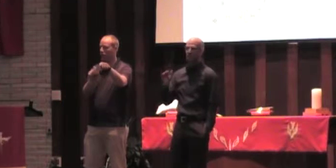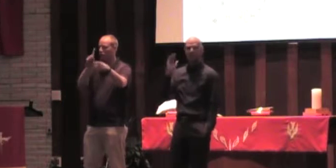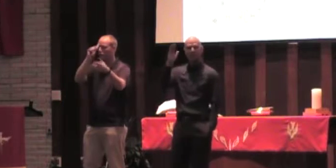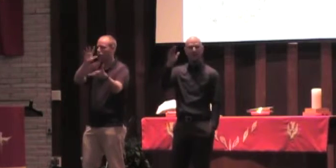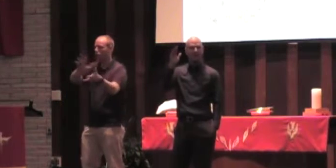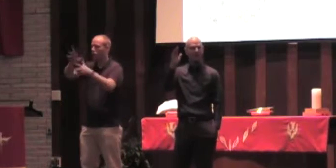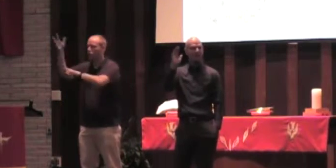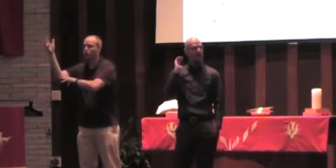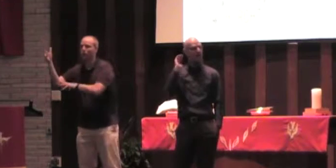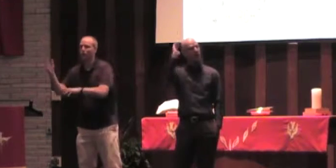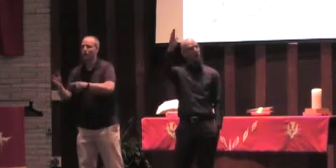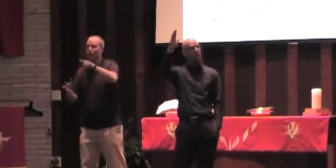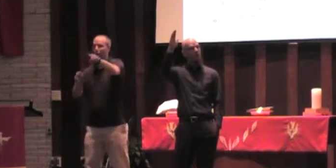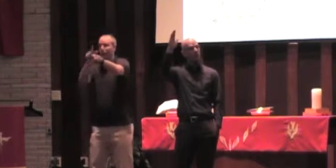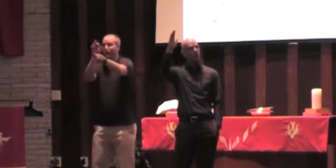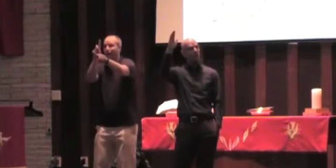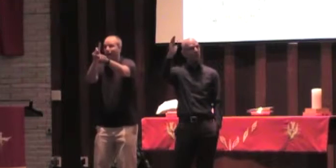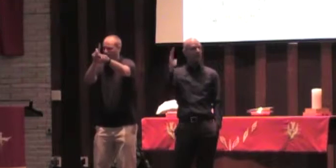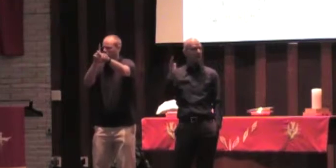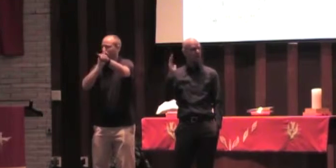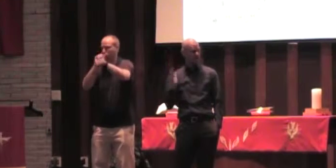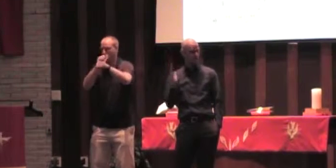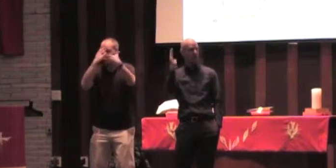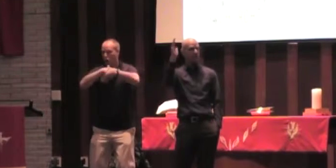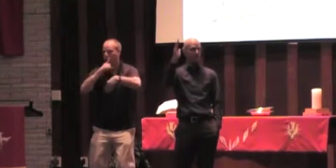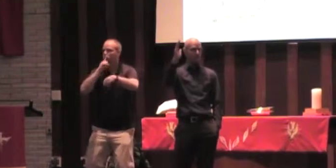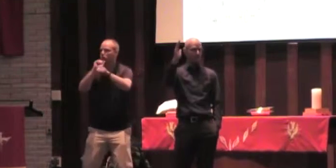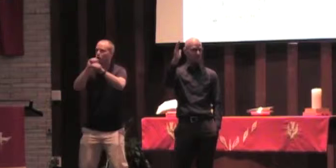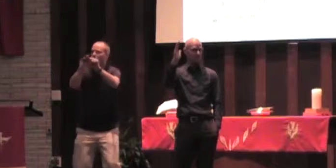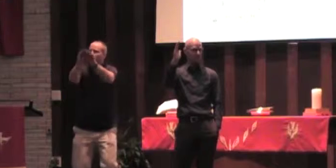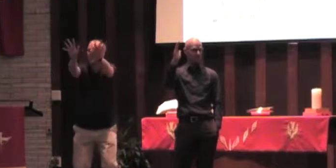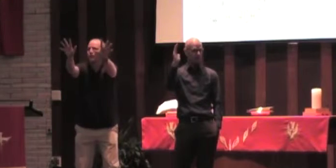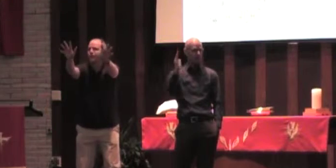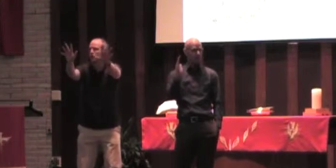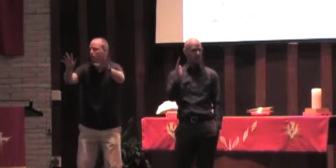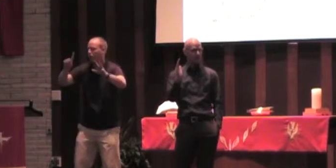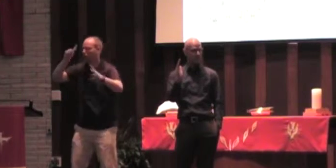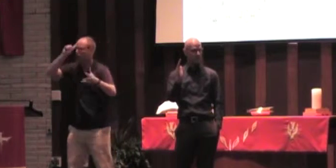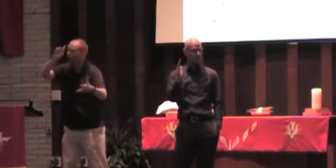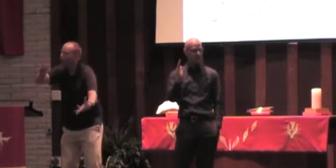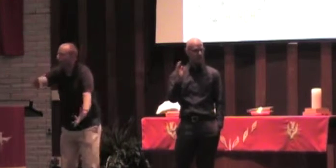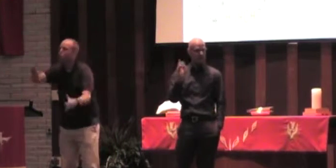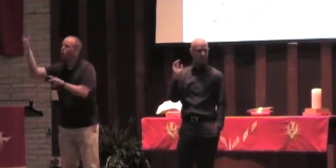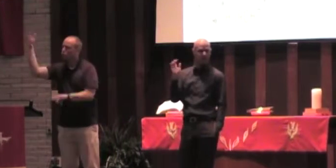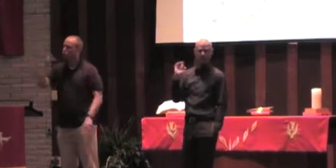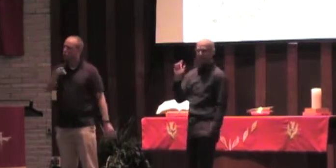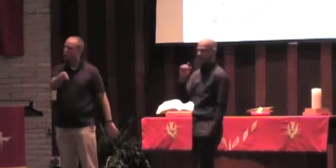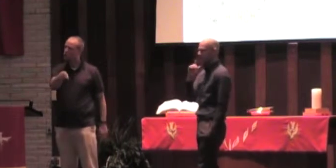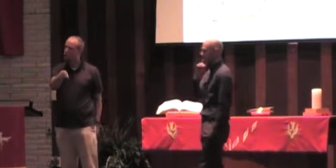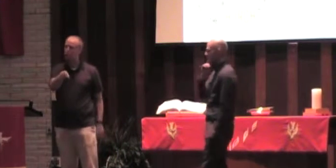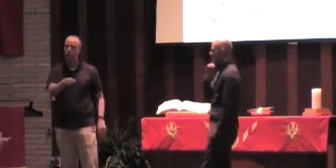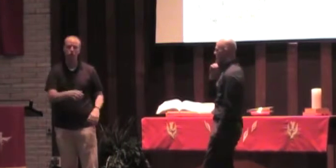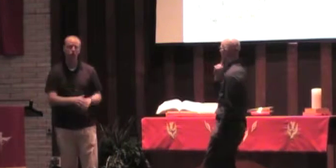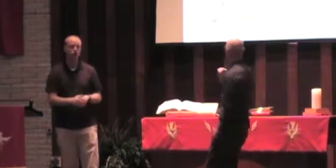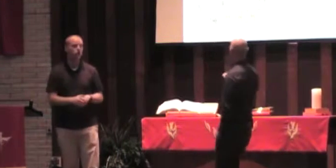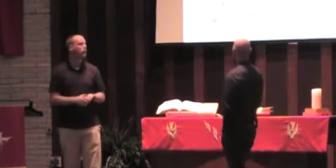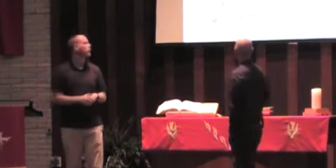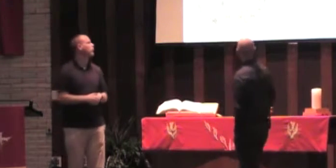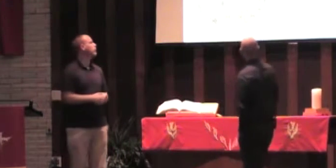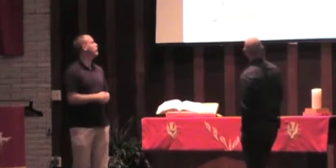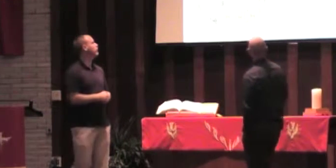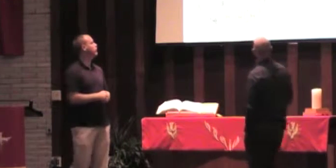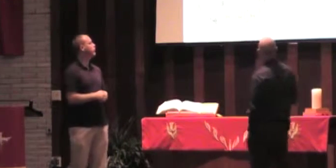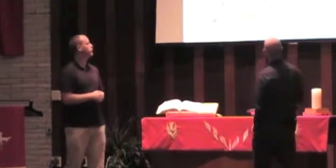and dark was light. They thought up was down and down was up. They literally did. And you can see it here in